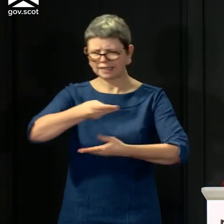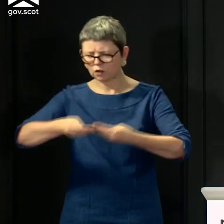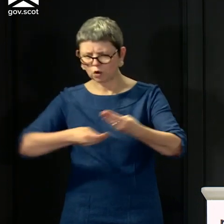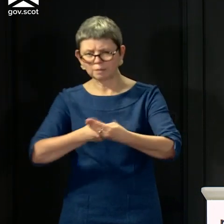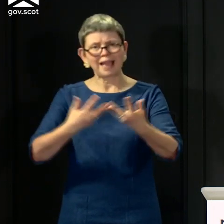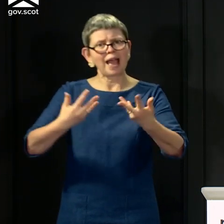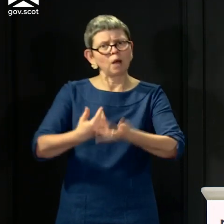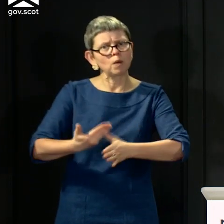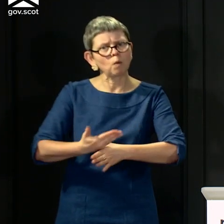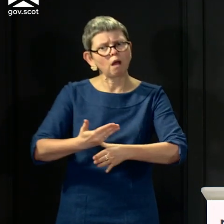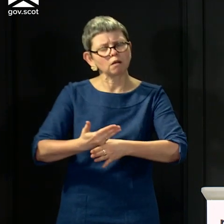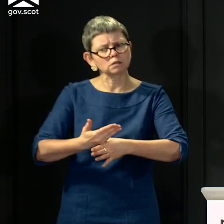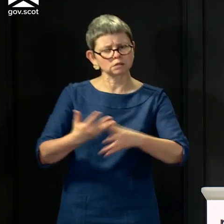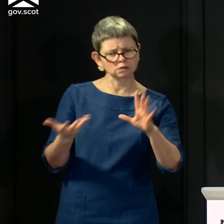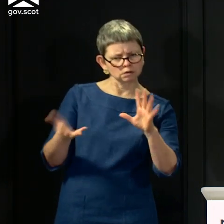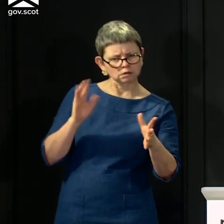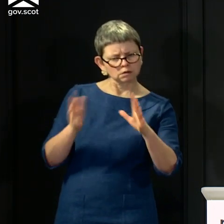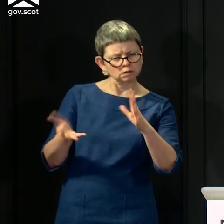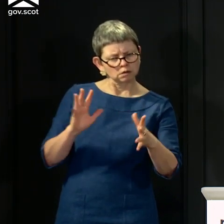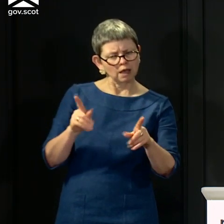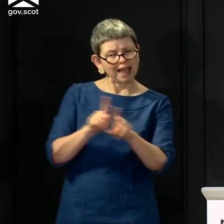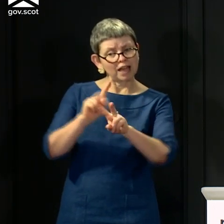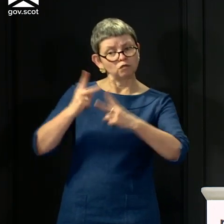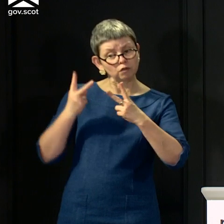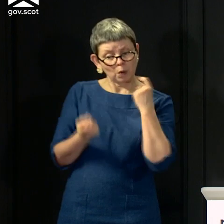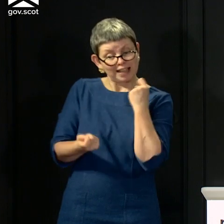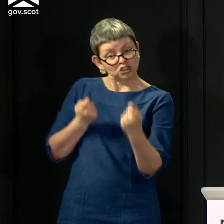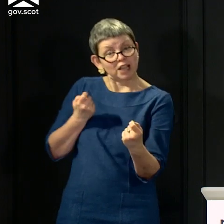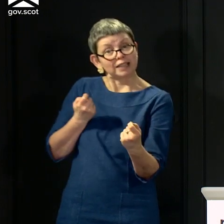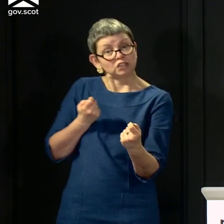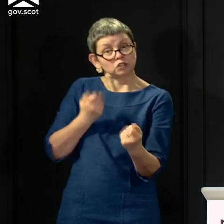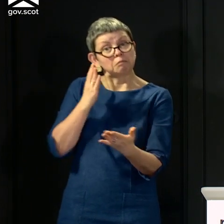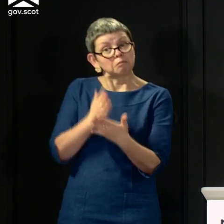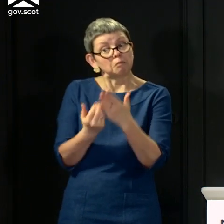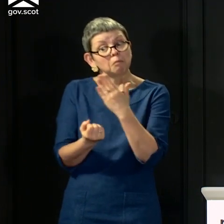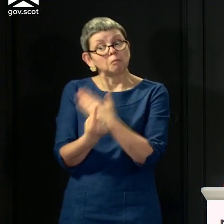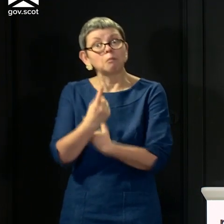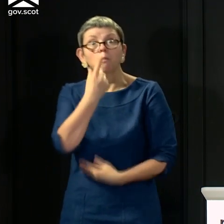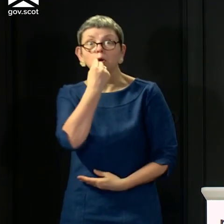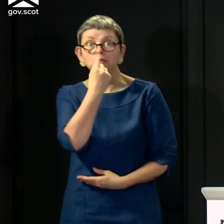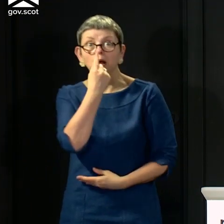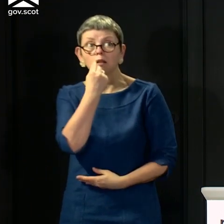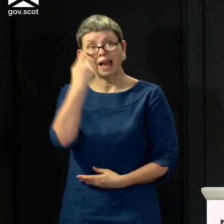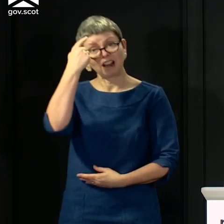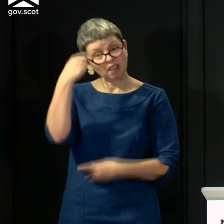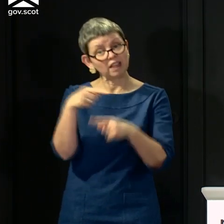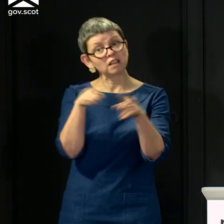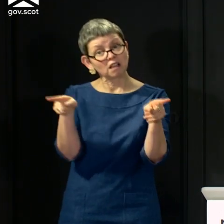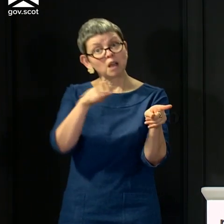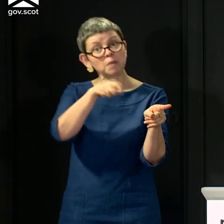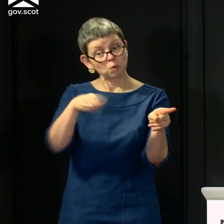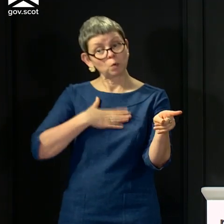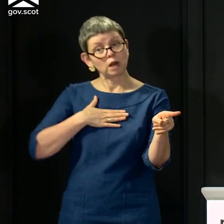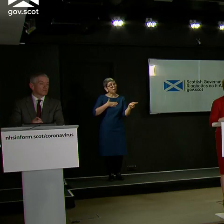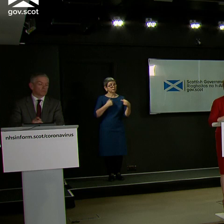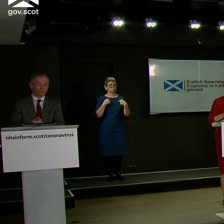the economy and society, and do things differently. And that's something I think there's a huge public appetite for, and it's one that I certainly